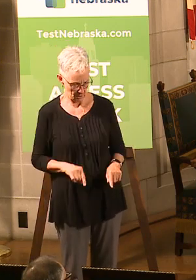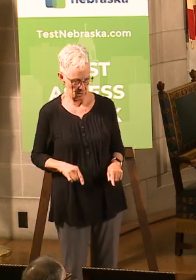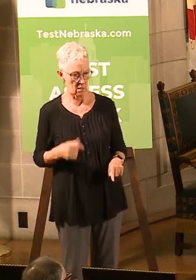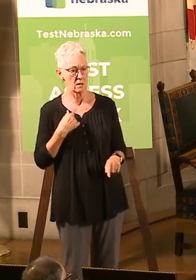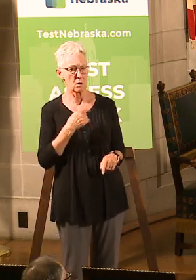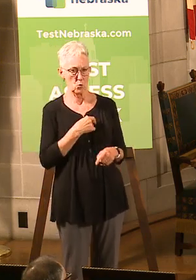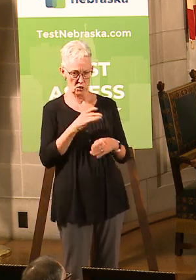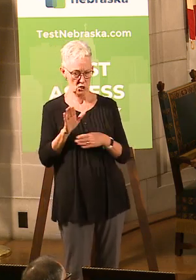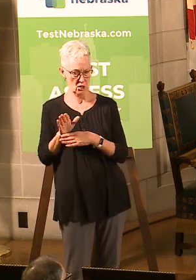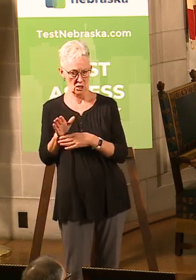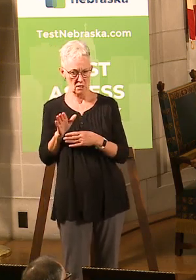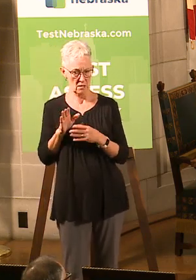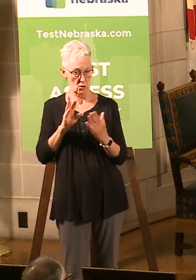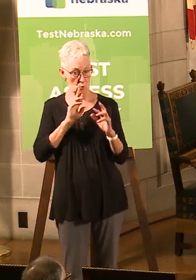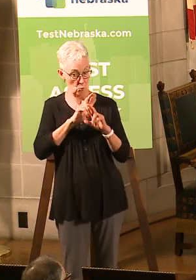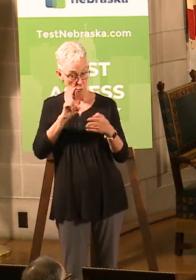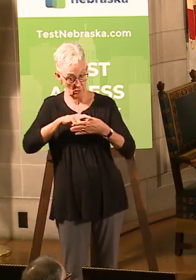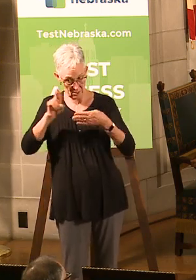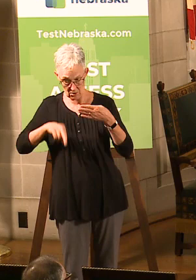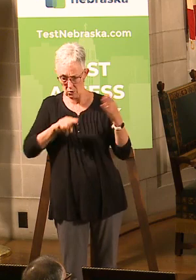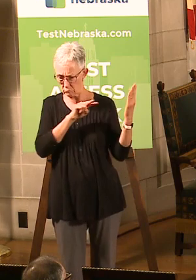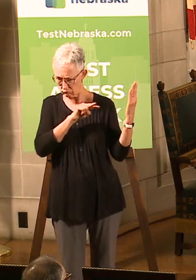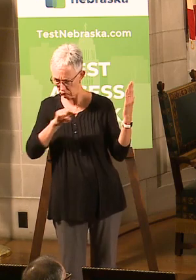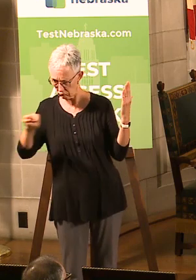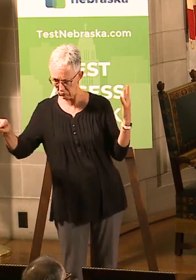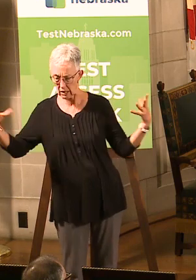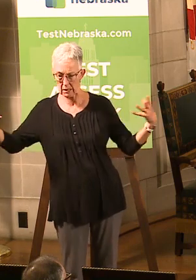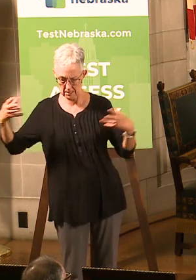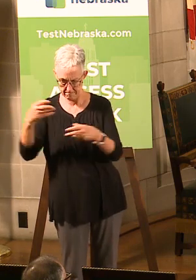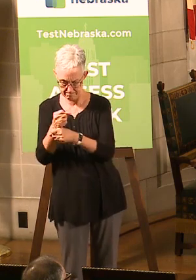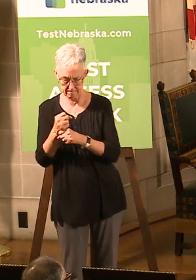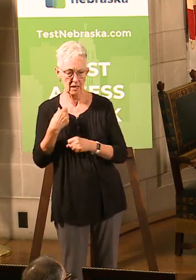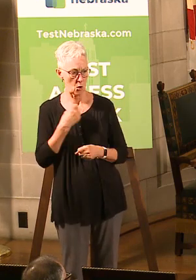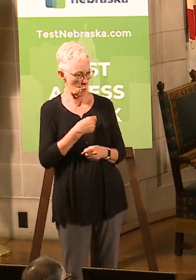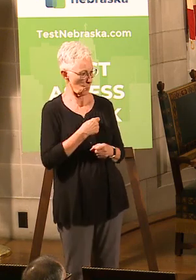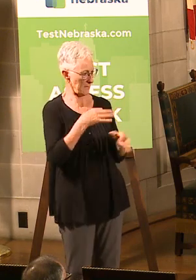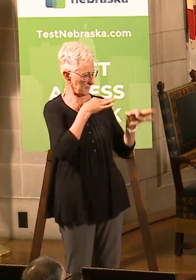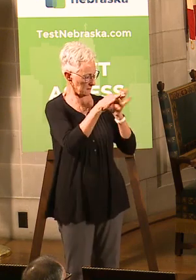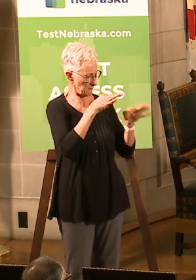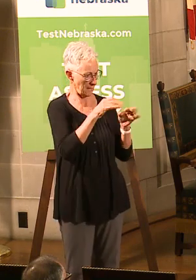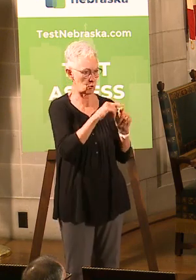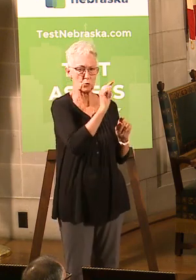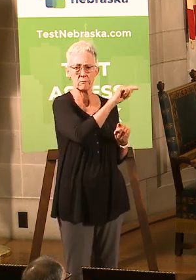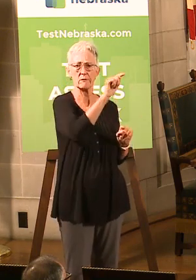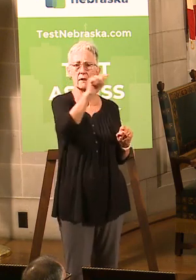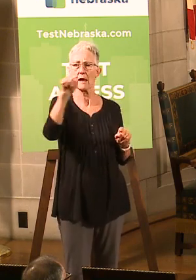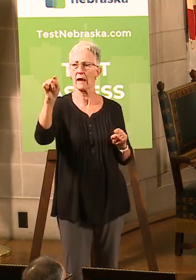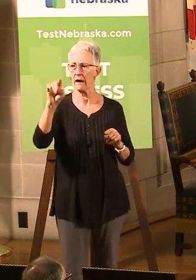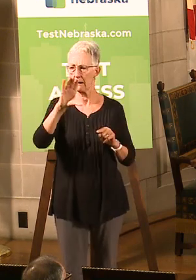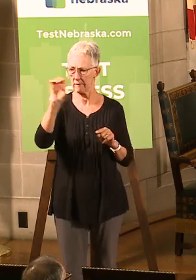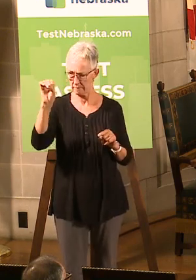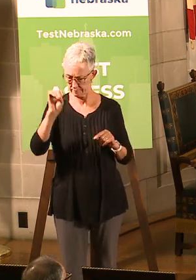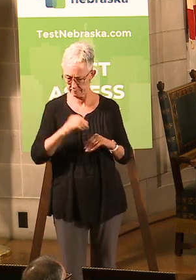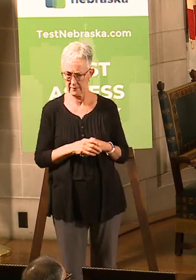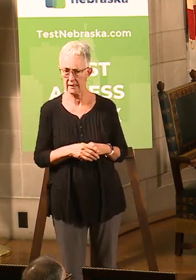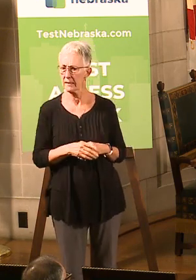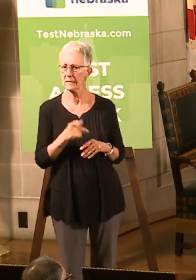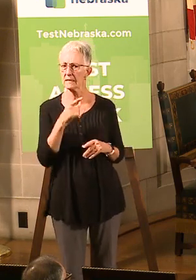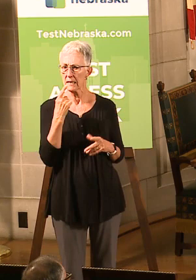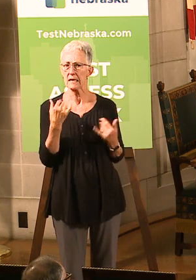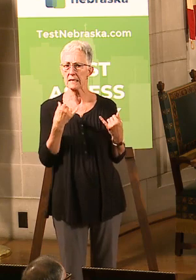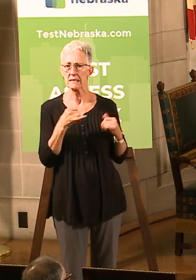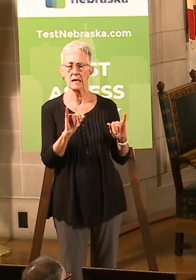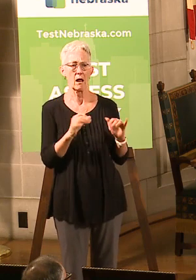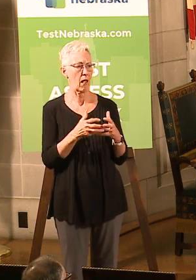processing industry here in the state on one of our calls that we have with them. And what was the biggest takeaway was there's still a lot of